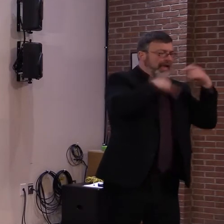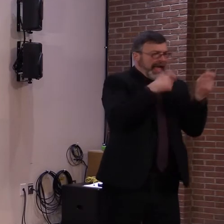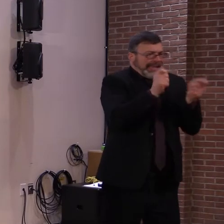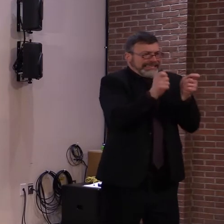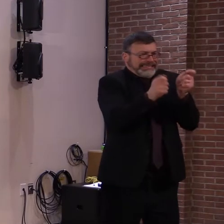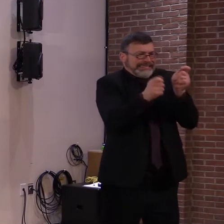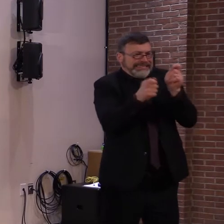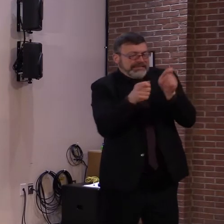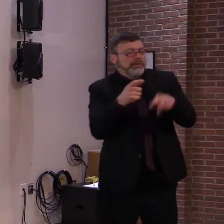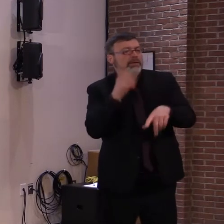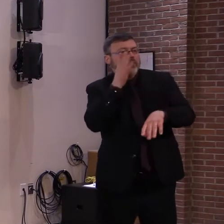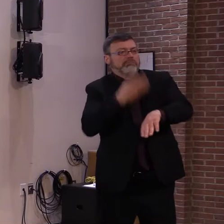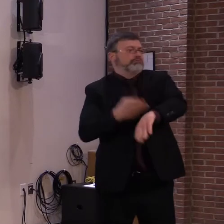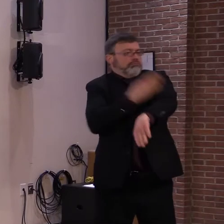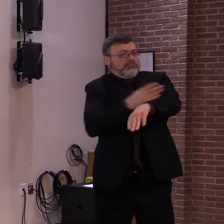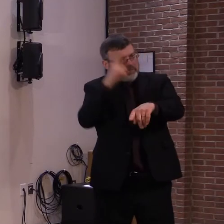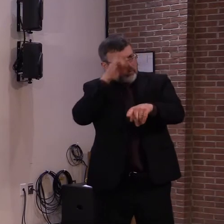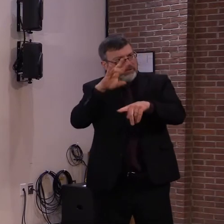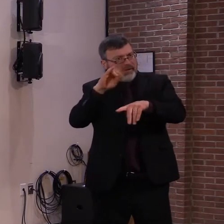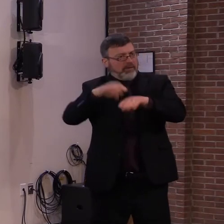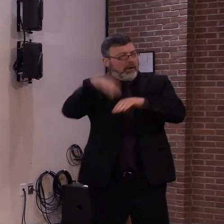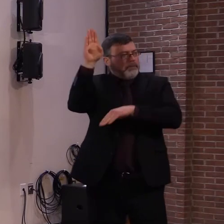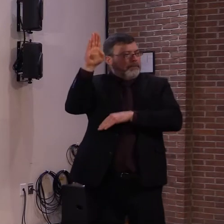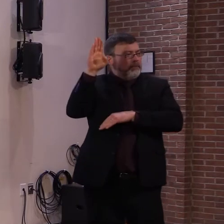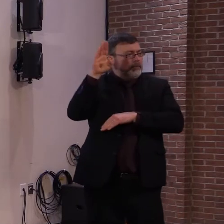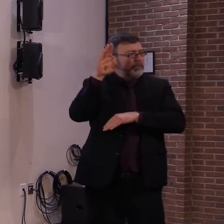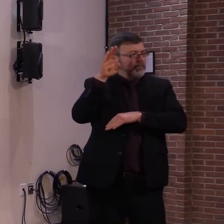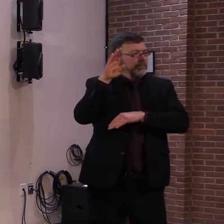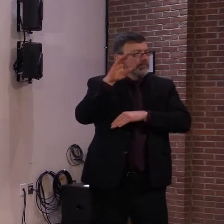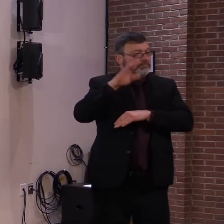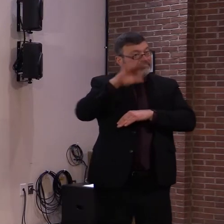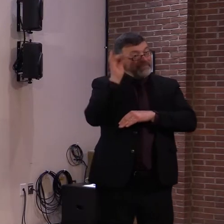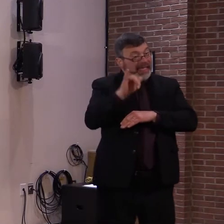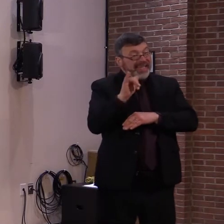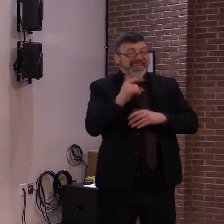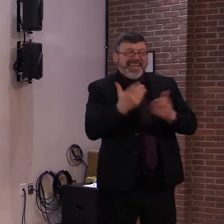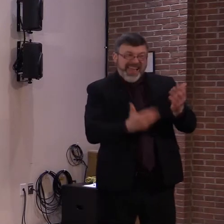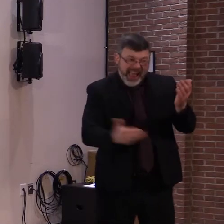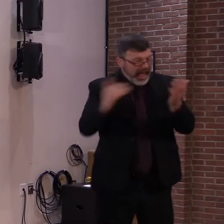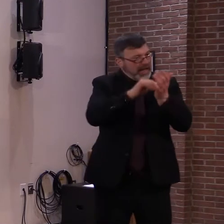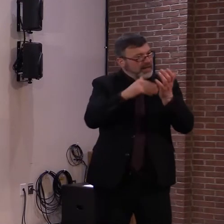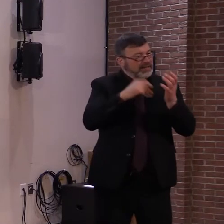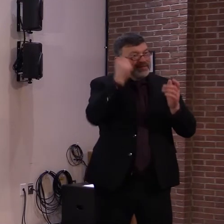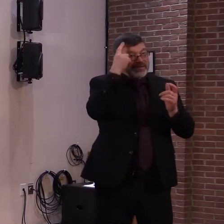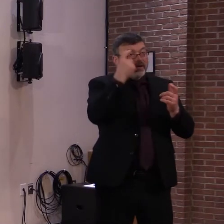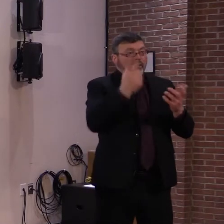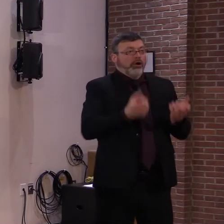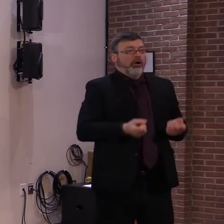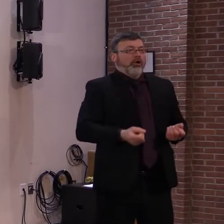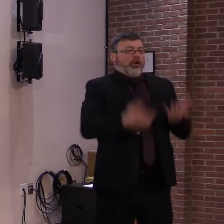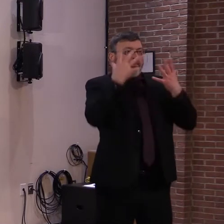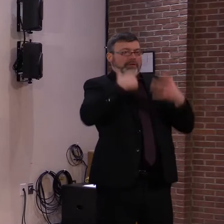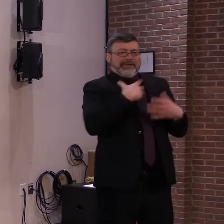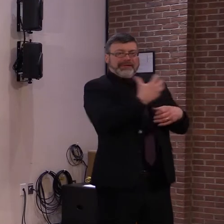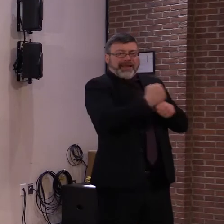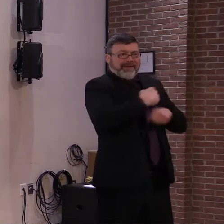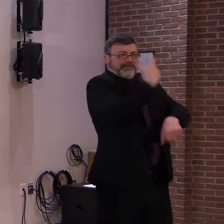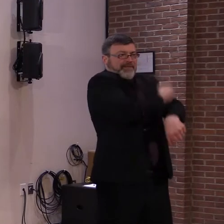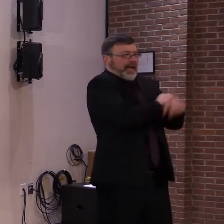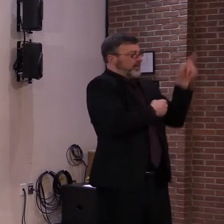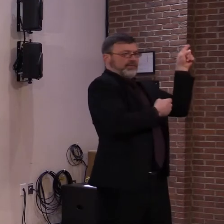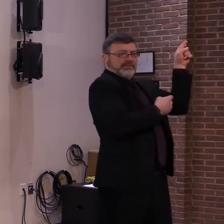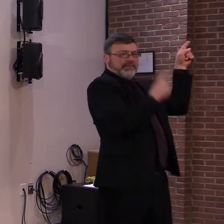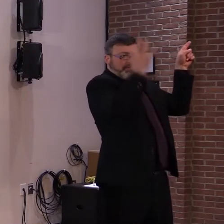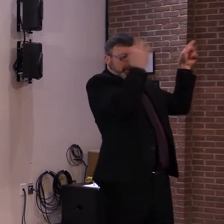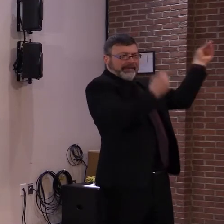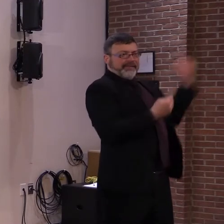available. Given current projections, we can expect to be finished with the 65 group, as I said